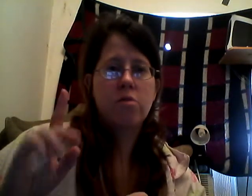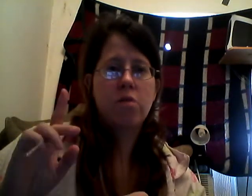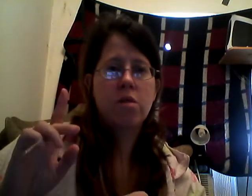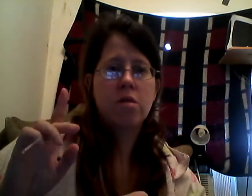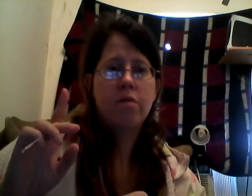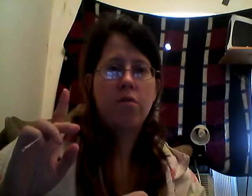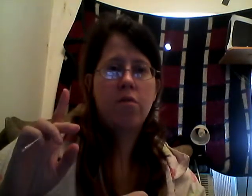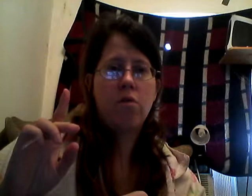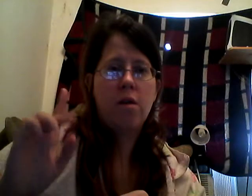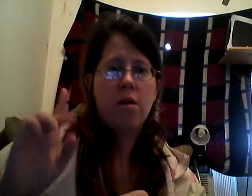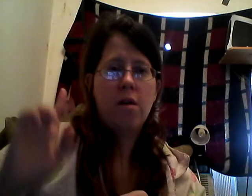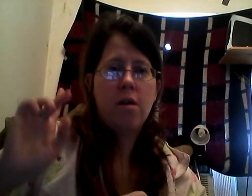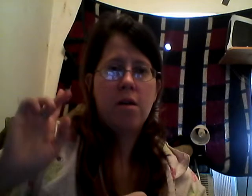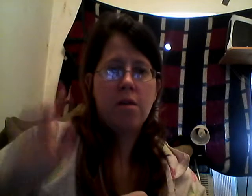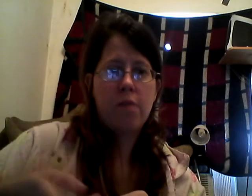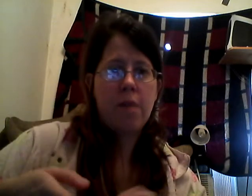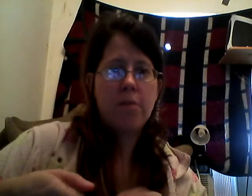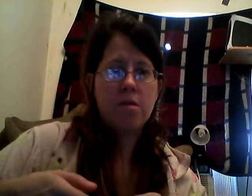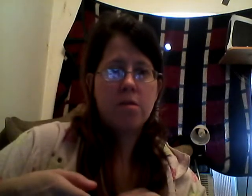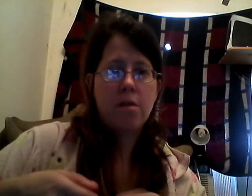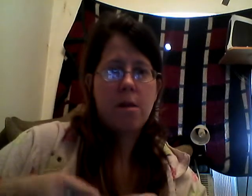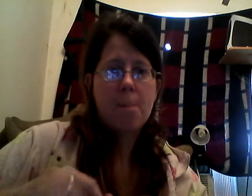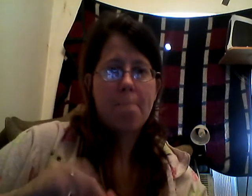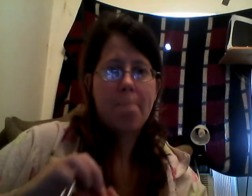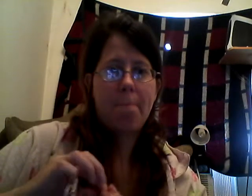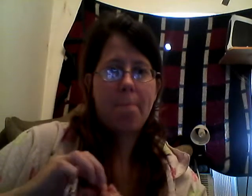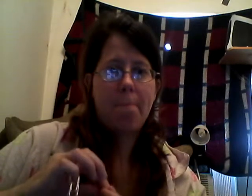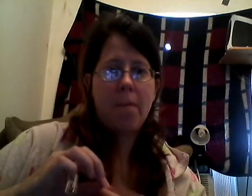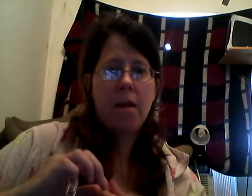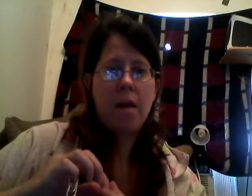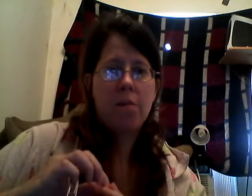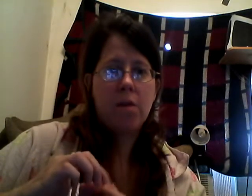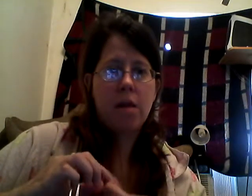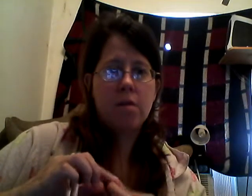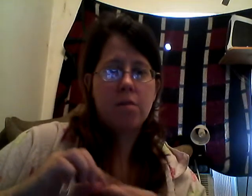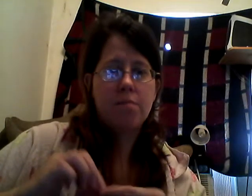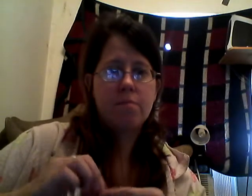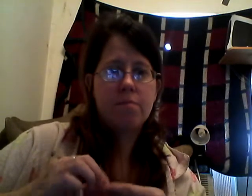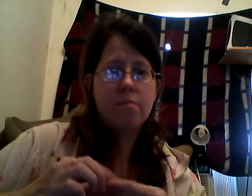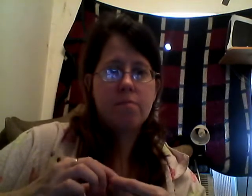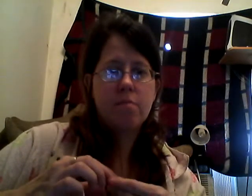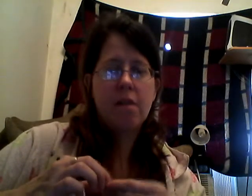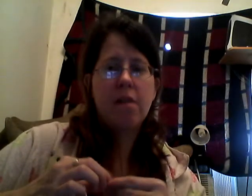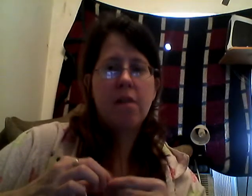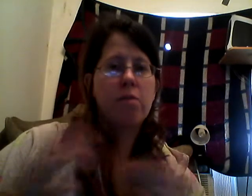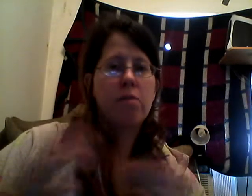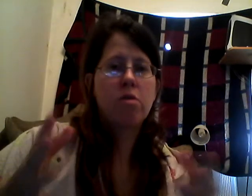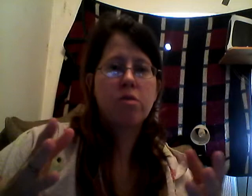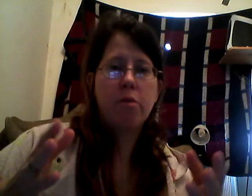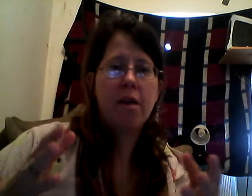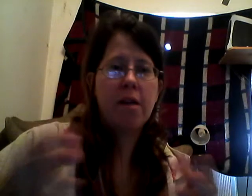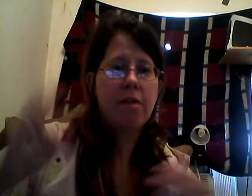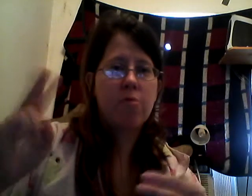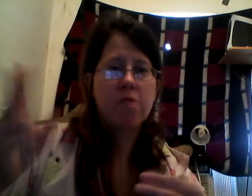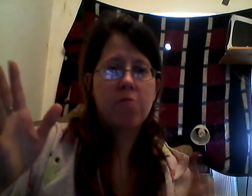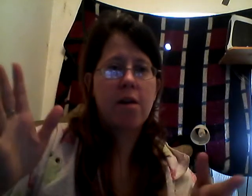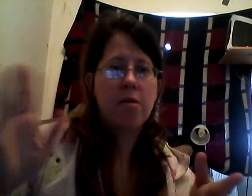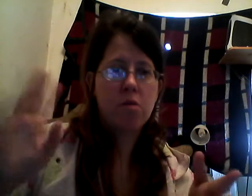was for the Rapids at Animal Kingdom. I think with the most we waited, I think was like, right, quite